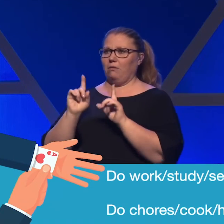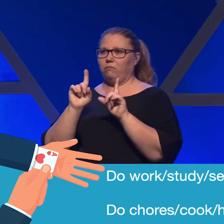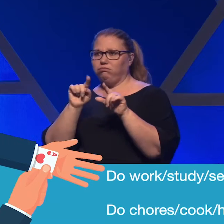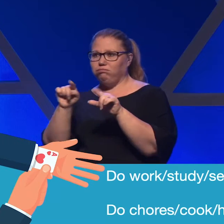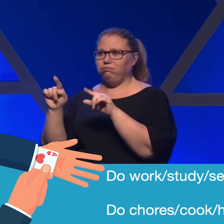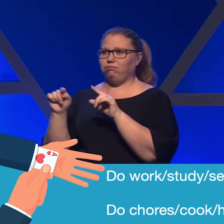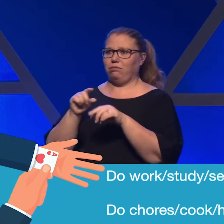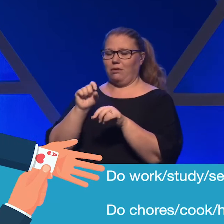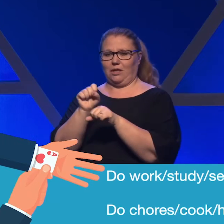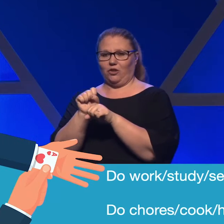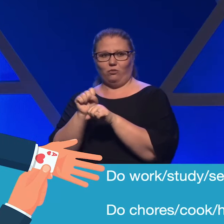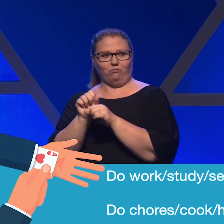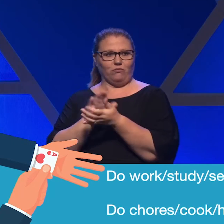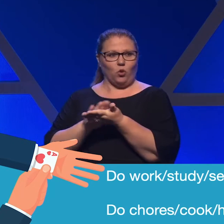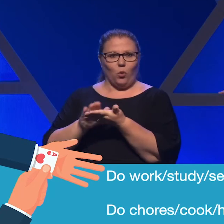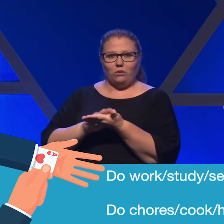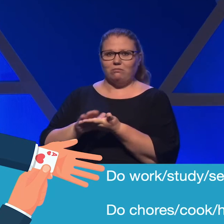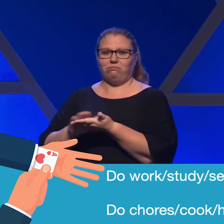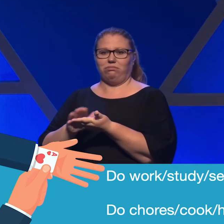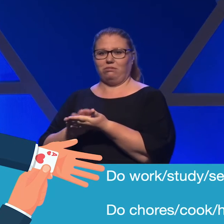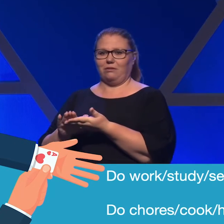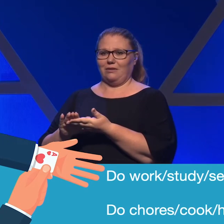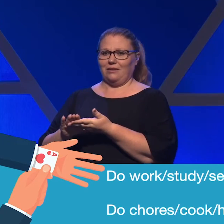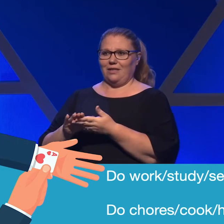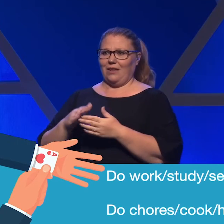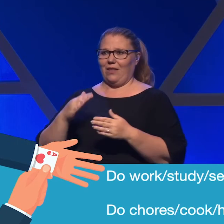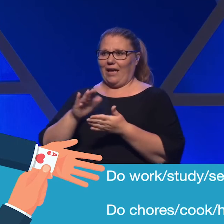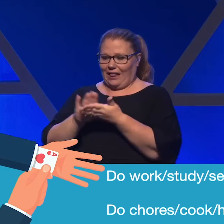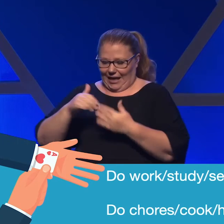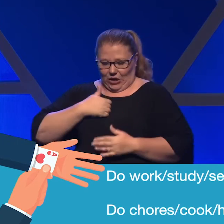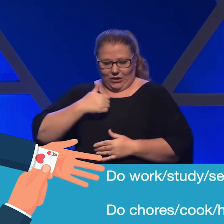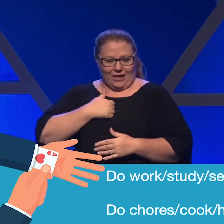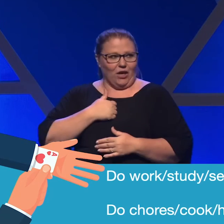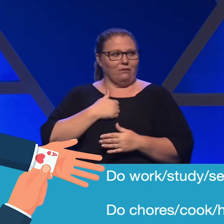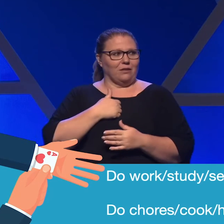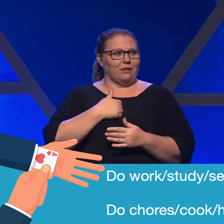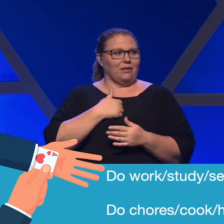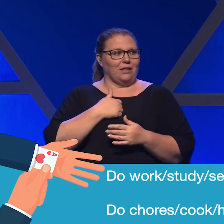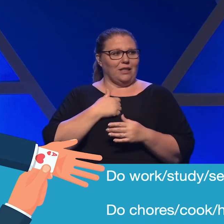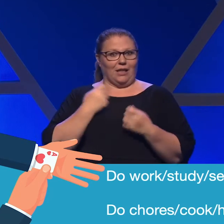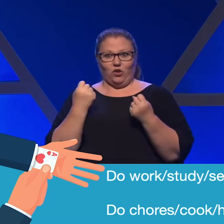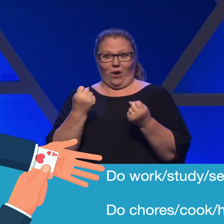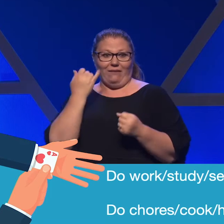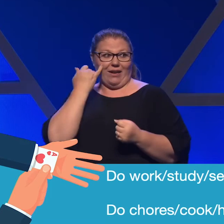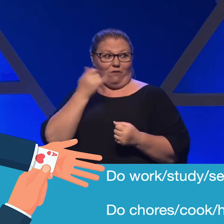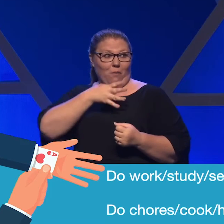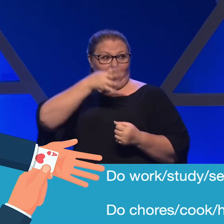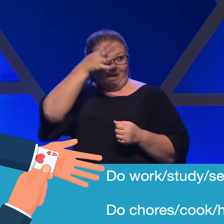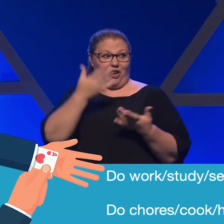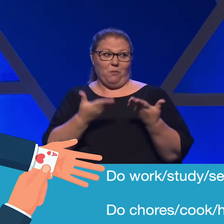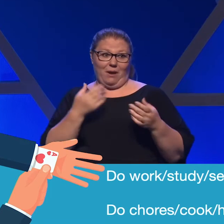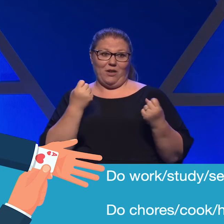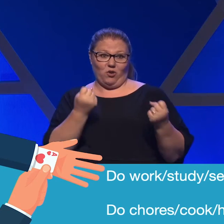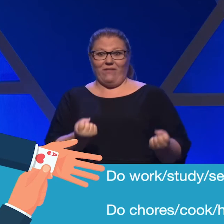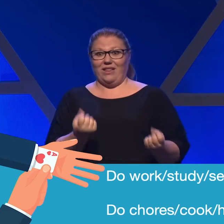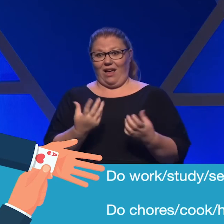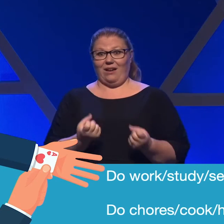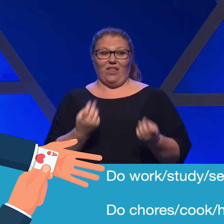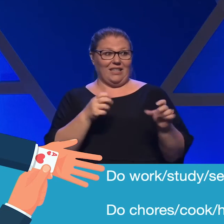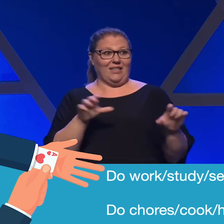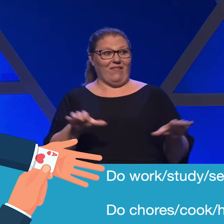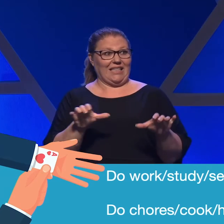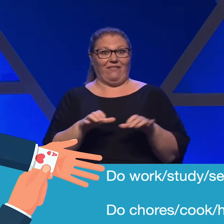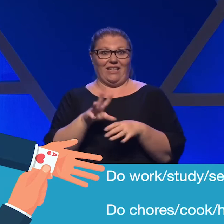chores, cook, hygiene, drive. If you're a parent, you might drive a lot. Lots of kids and lots of activities.